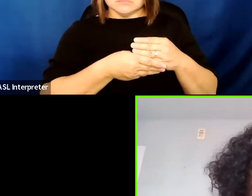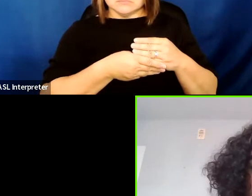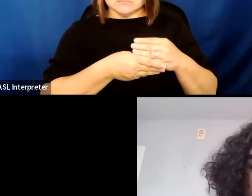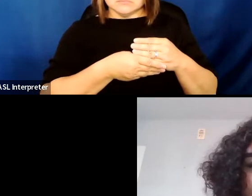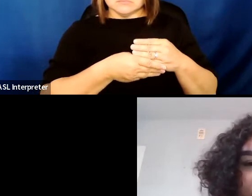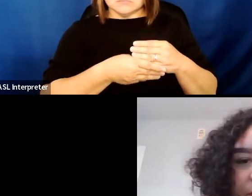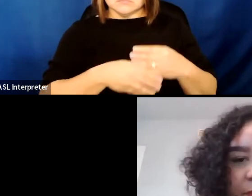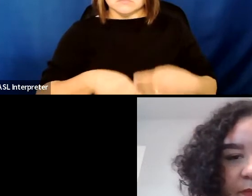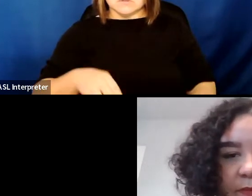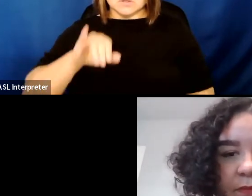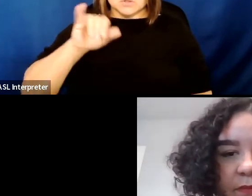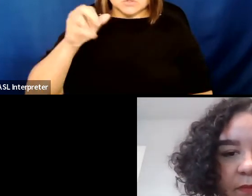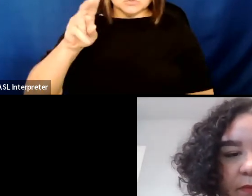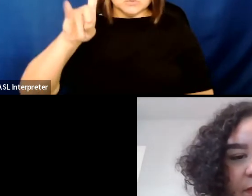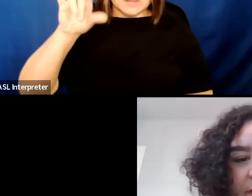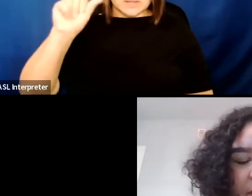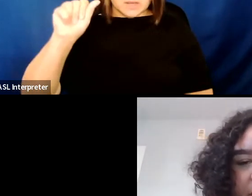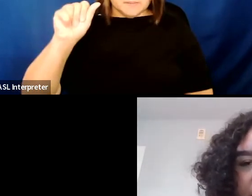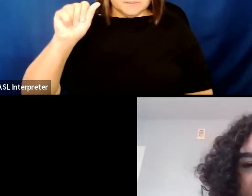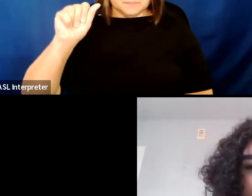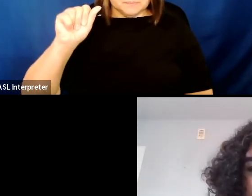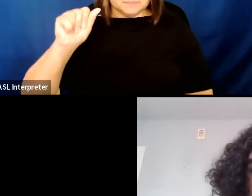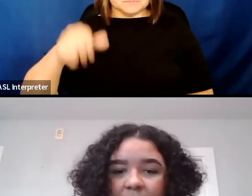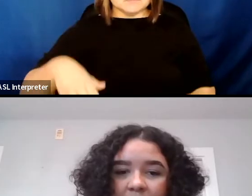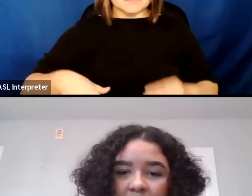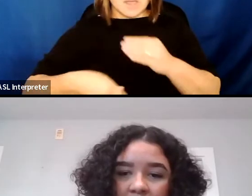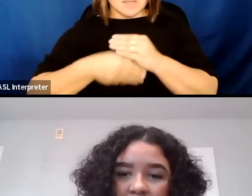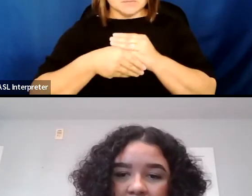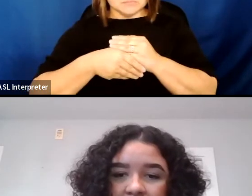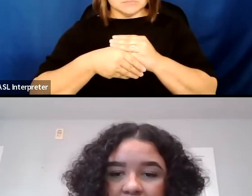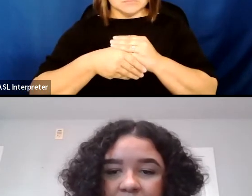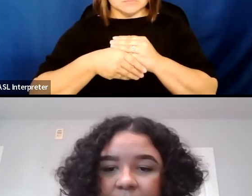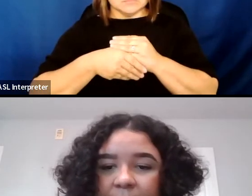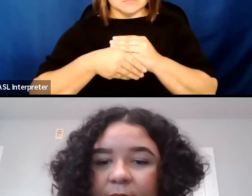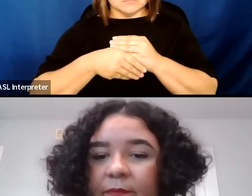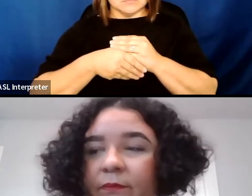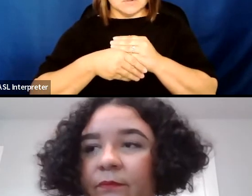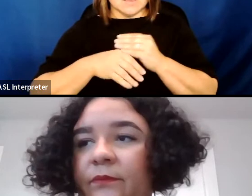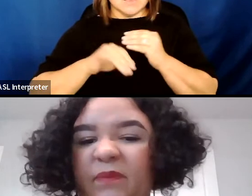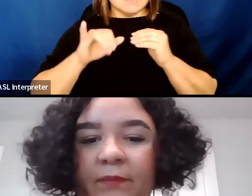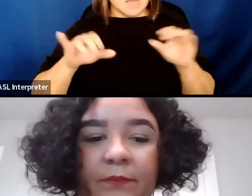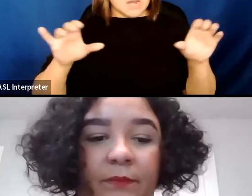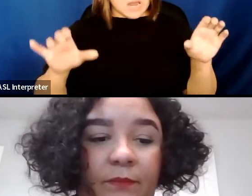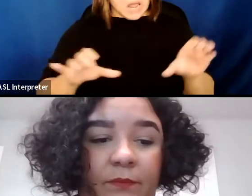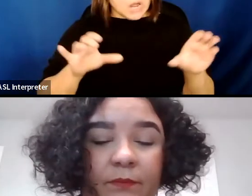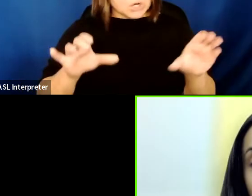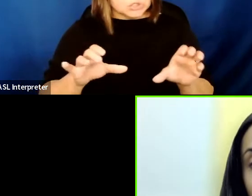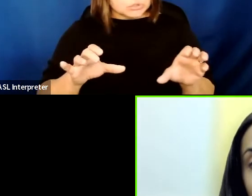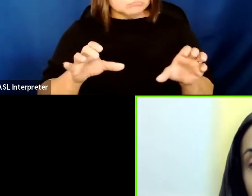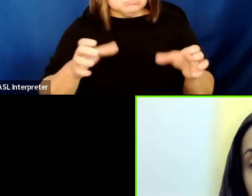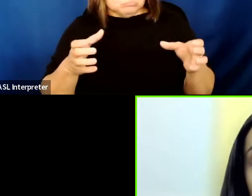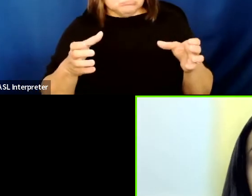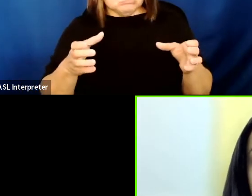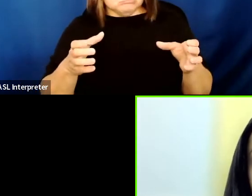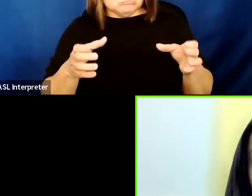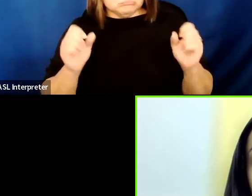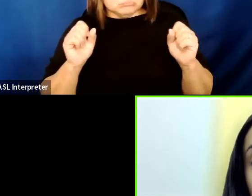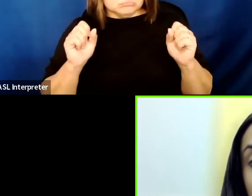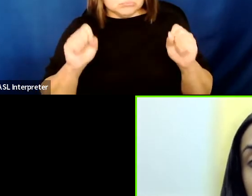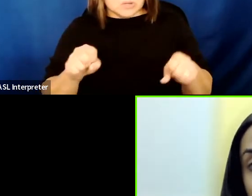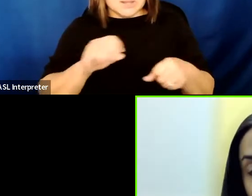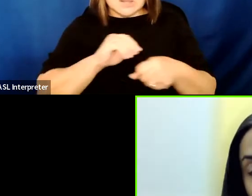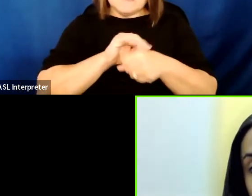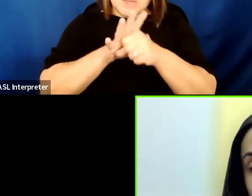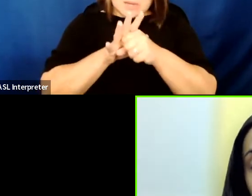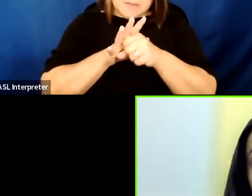Perhaps I can just add that such an action would not be unprecedented so early on and during the pandemic